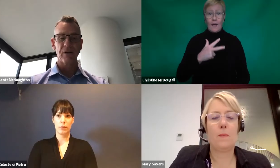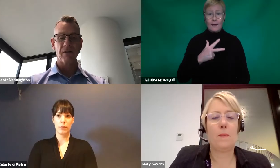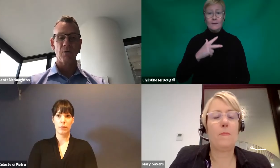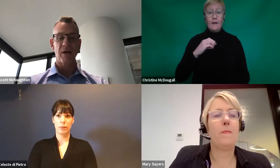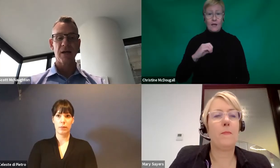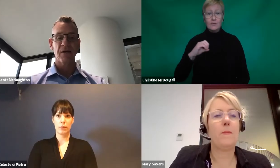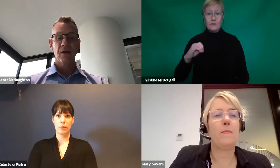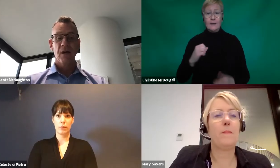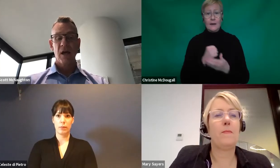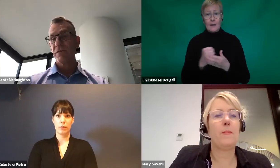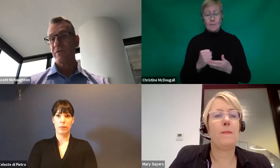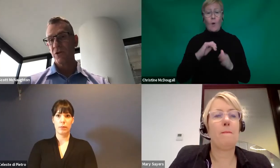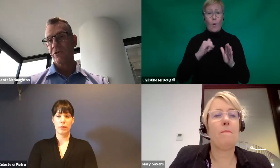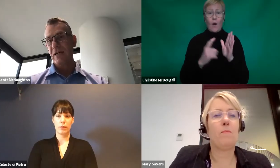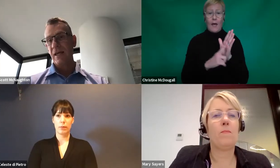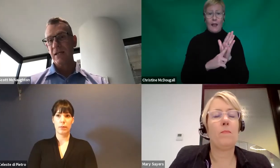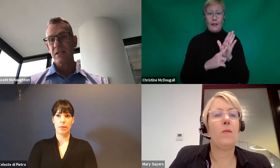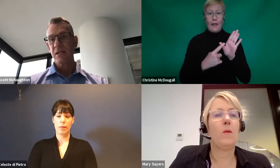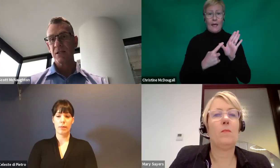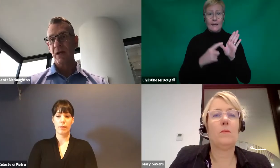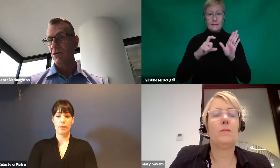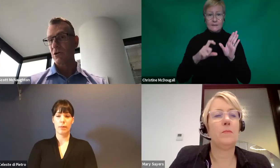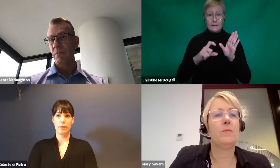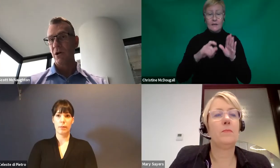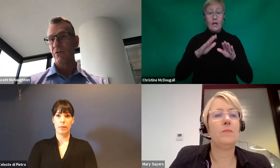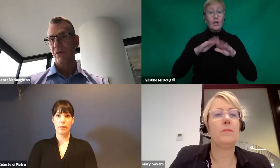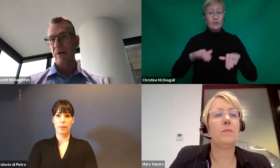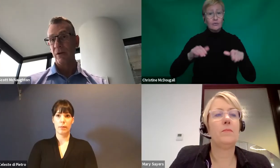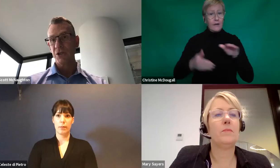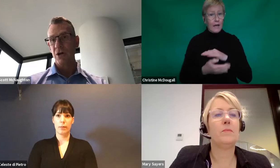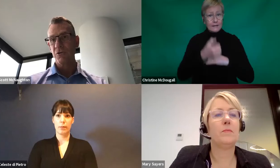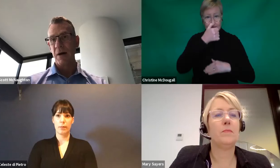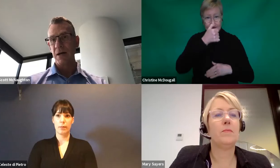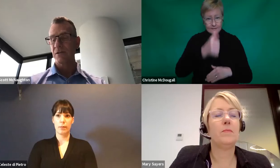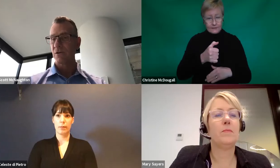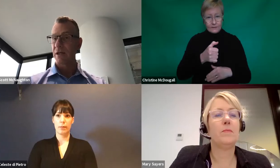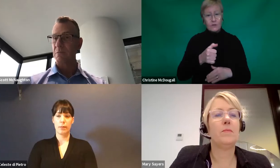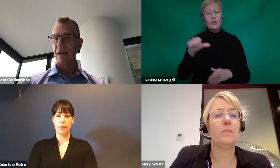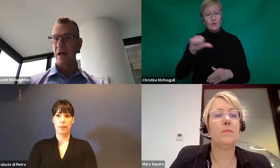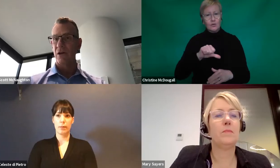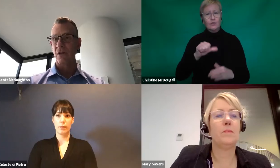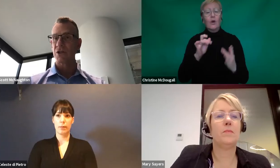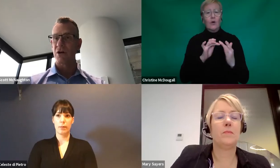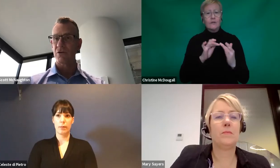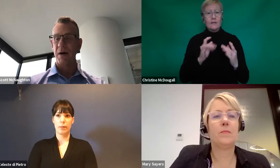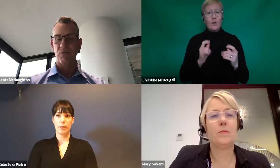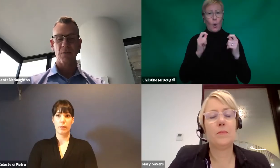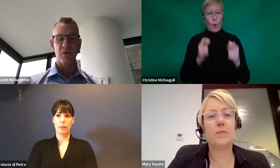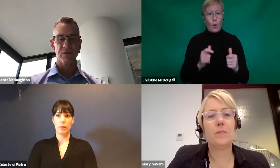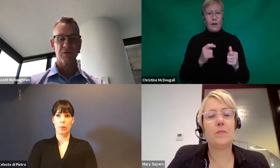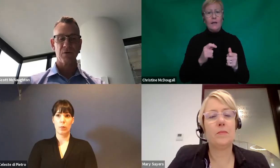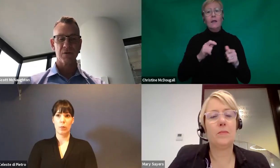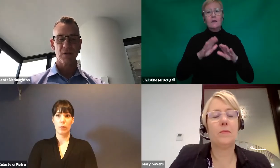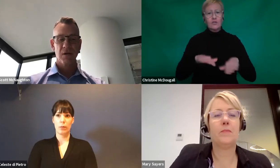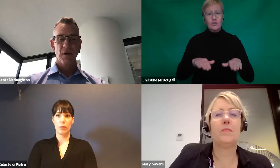a local area coordinator. If it's for children under the age of six, we encourage people to go through early childhood partners, who can explain how the early childhood pathway